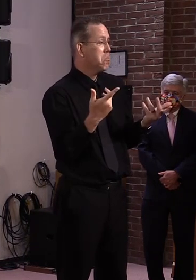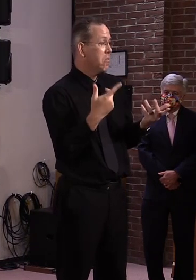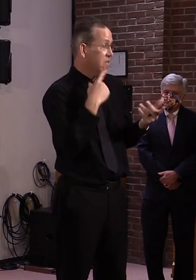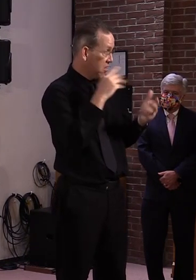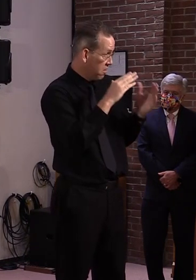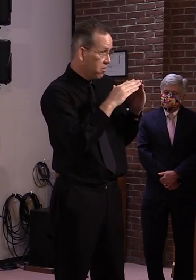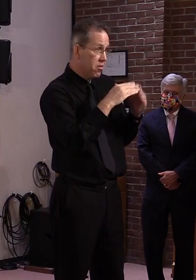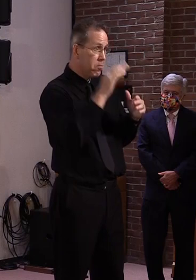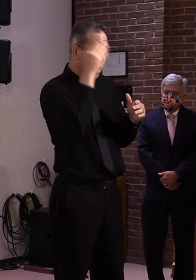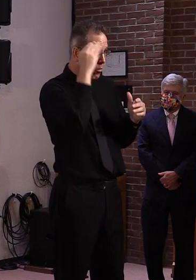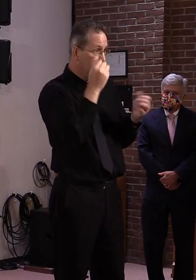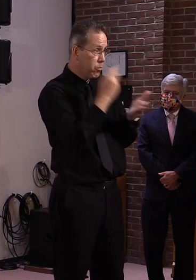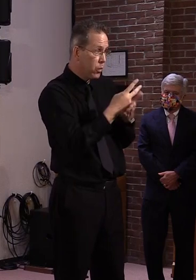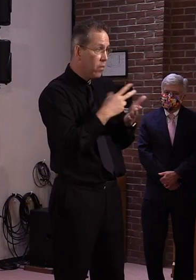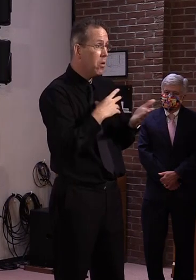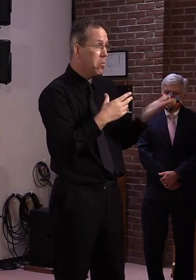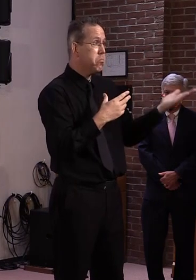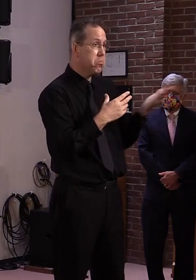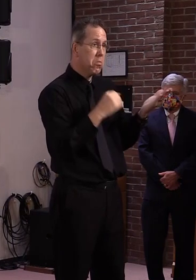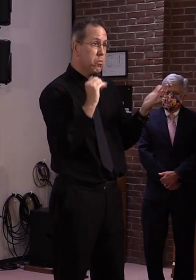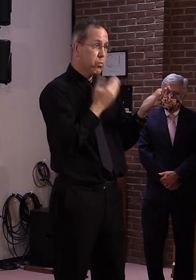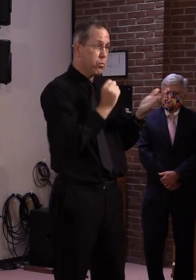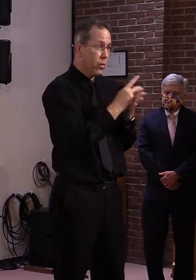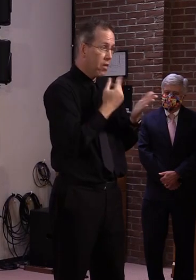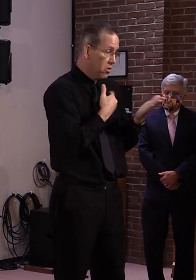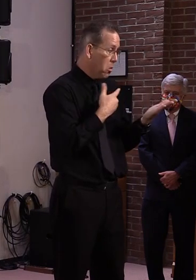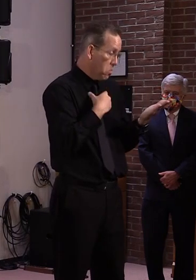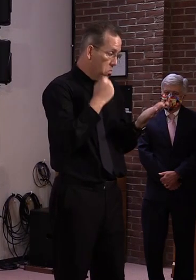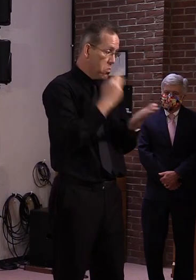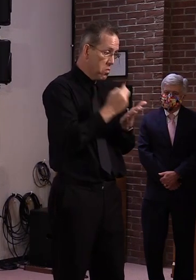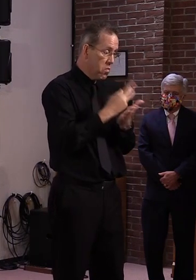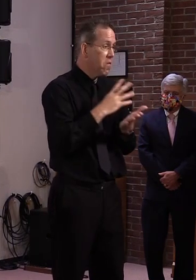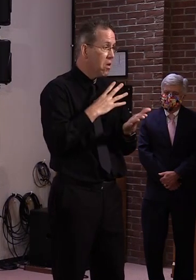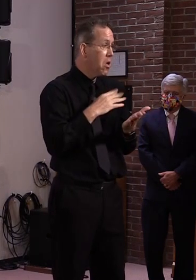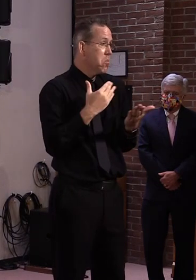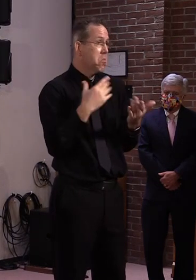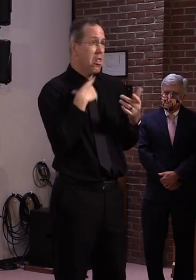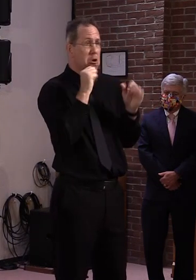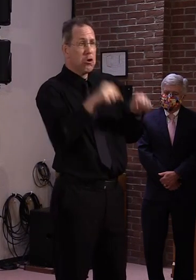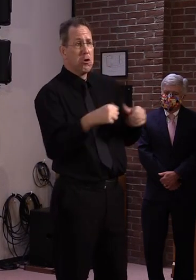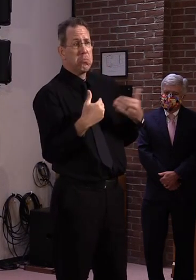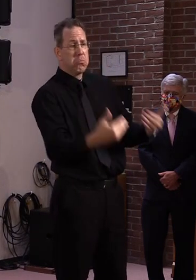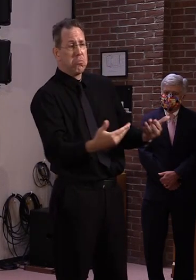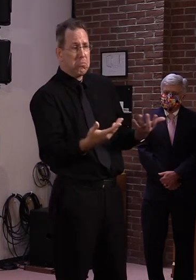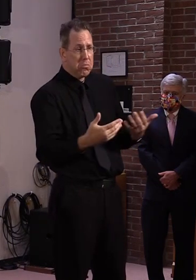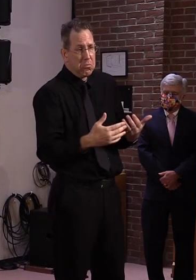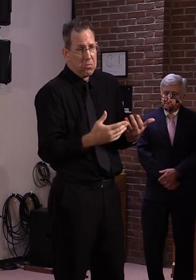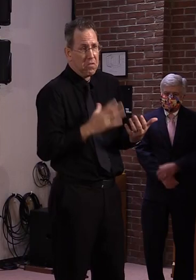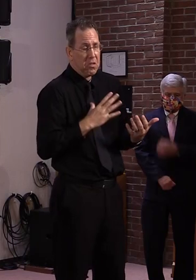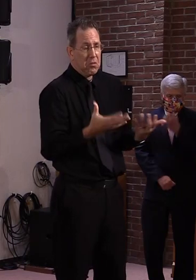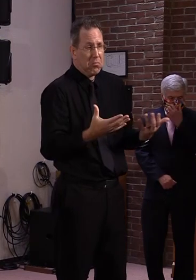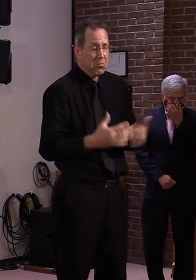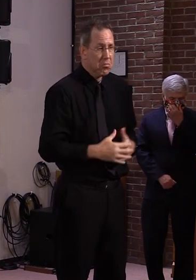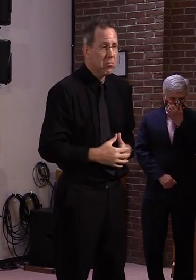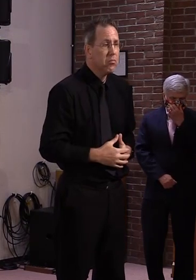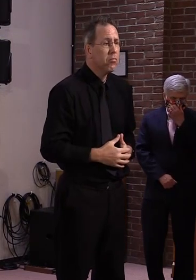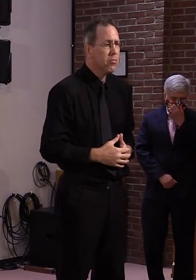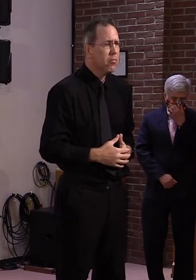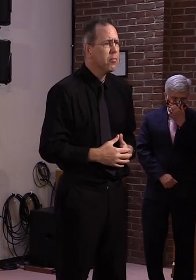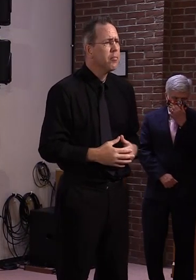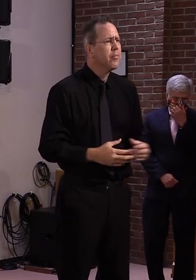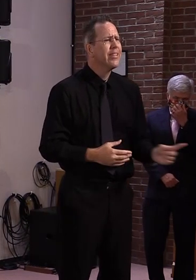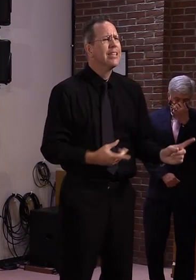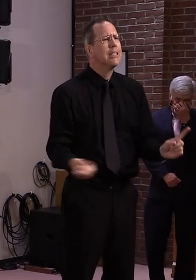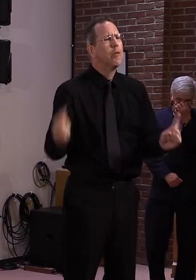Okay. Thank you. Governor just I'm sorry to get back to the global warming solutions. What are some of the other issues besides the money